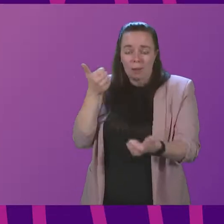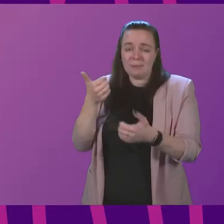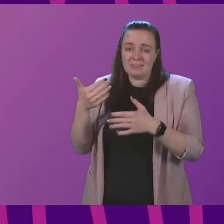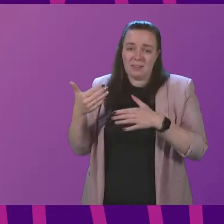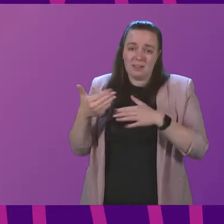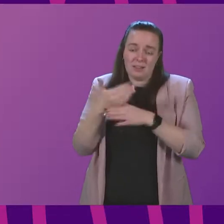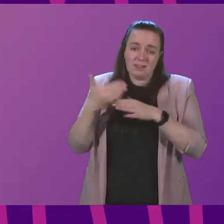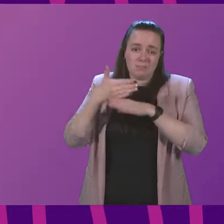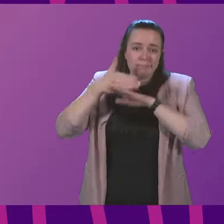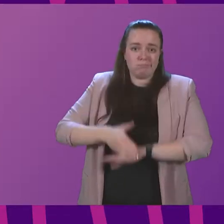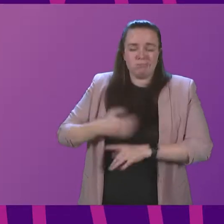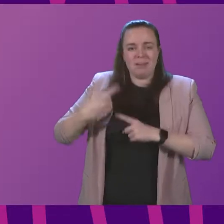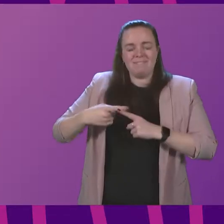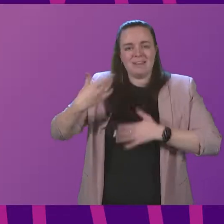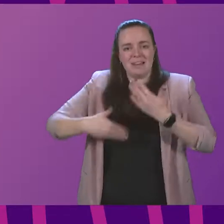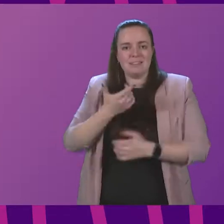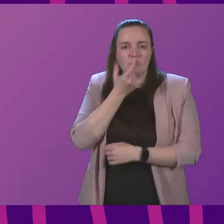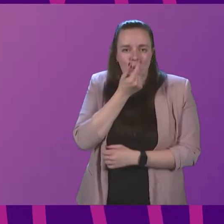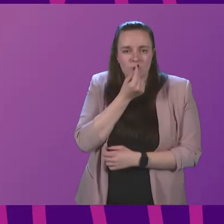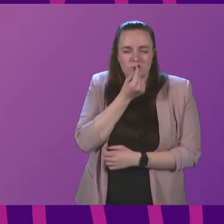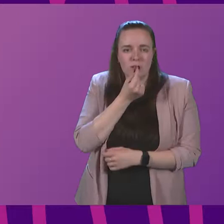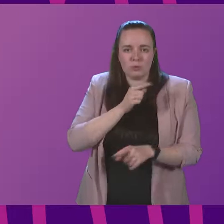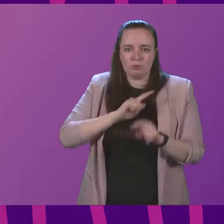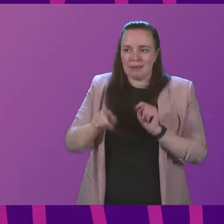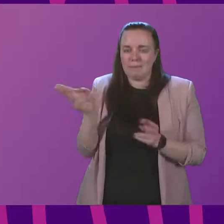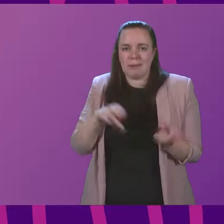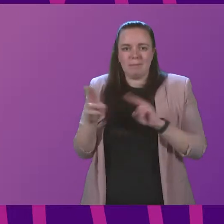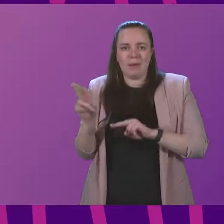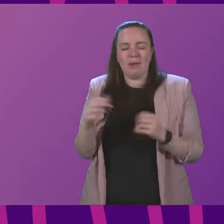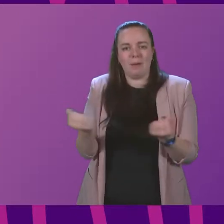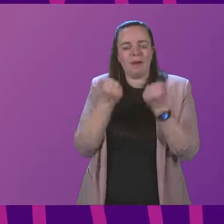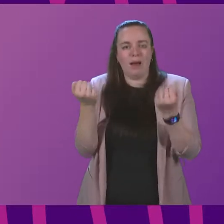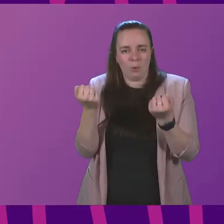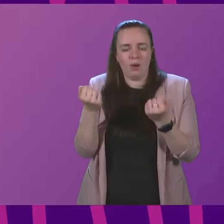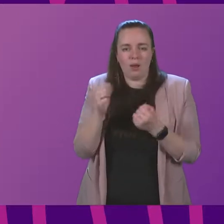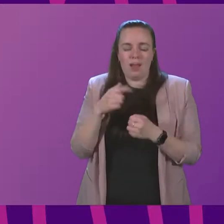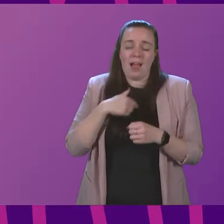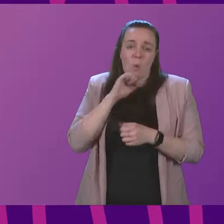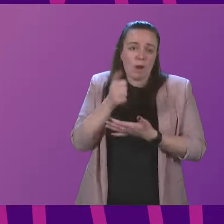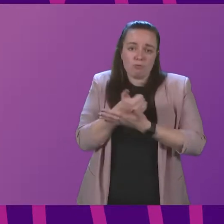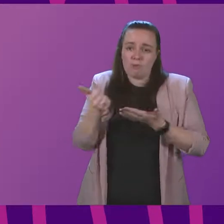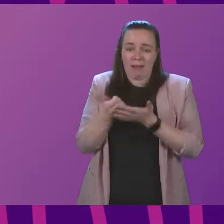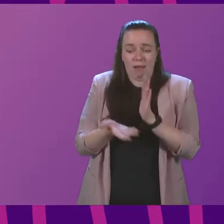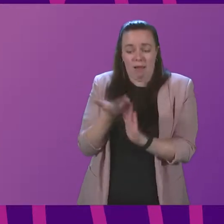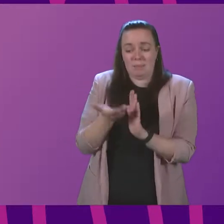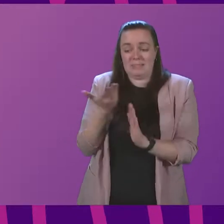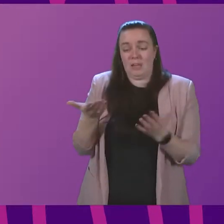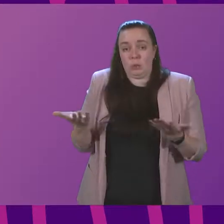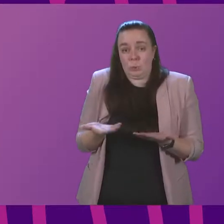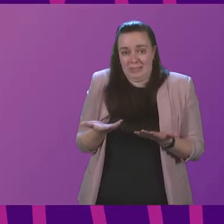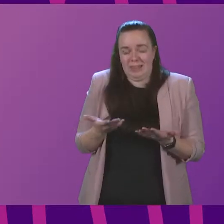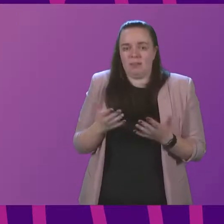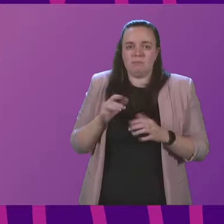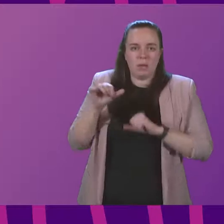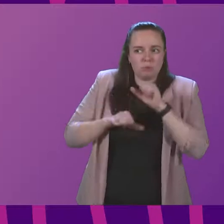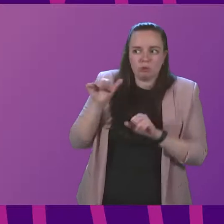as fast as they possibly can do to restore supplies and I will get regular updates in the course of today about the